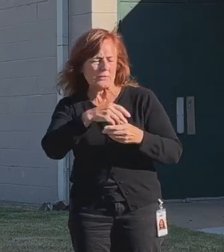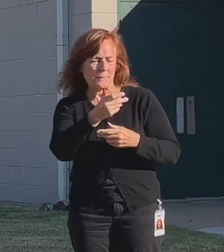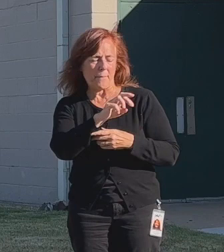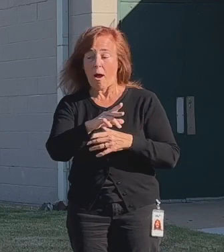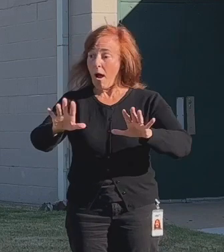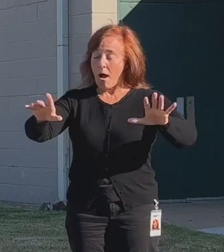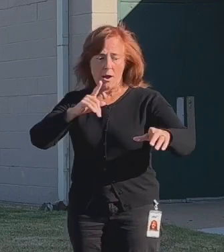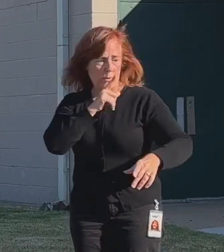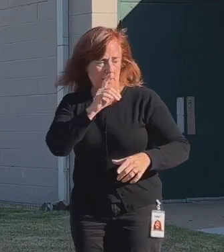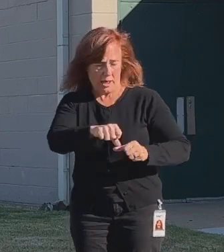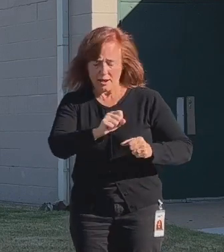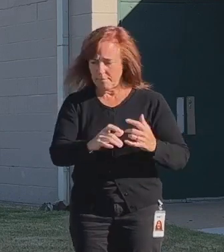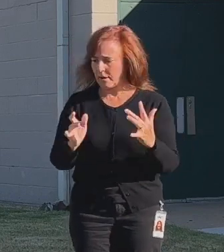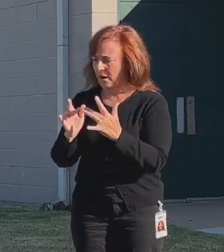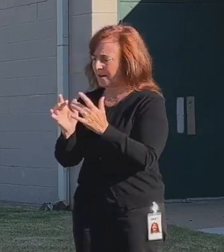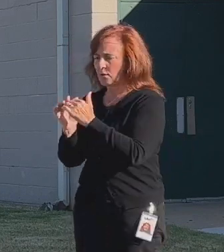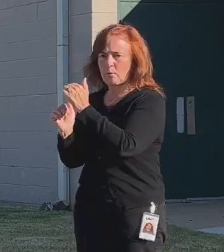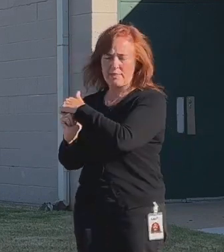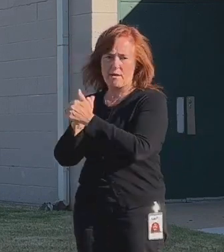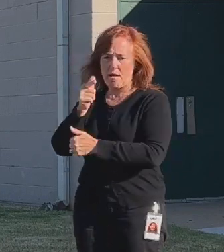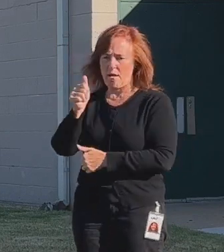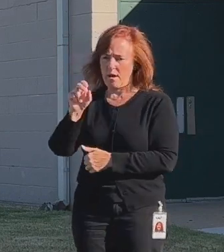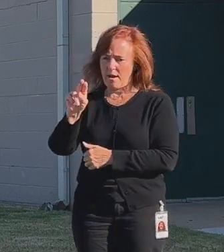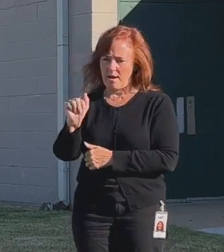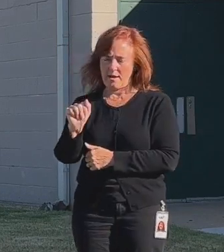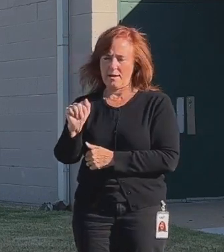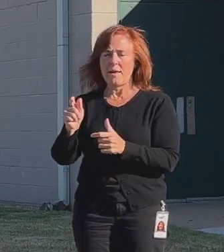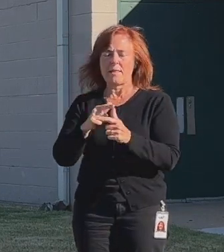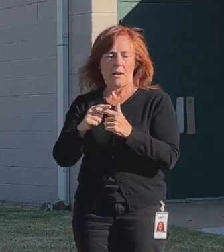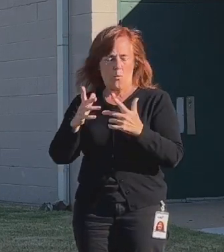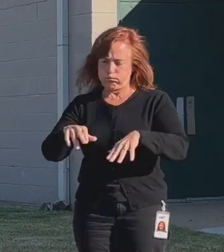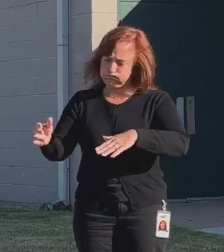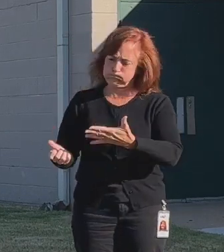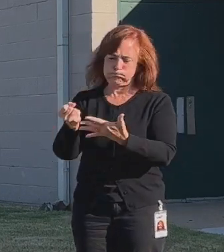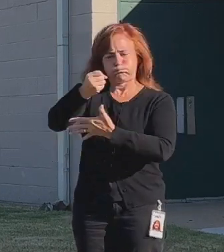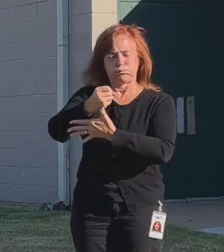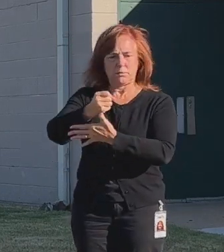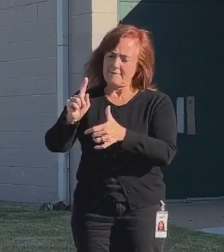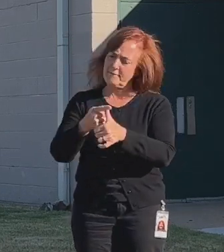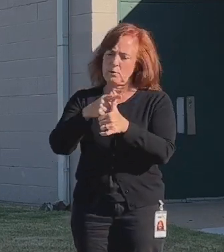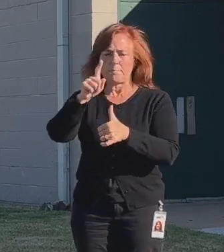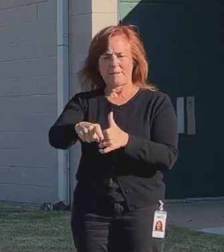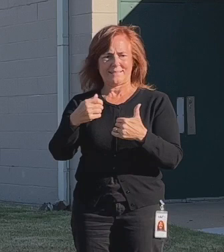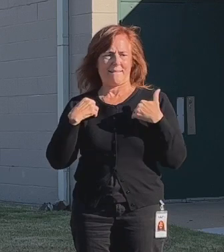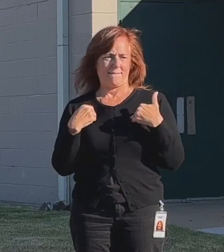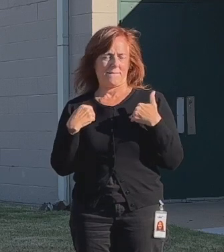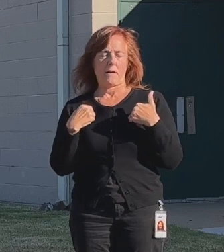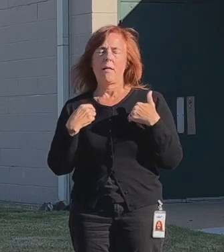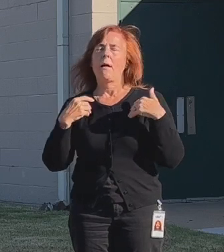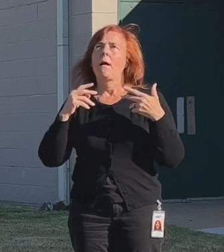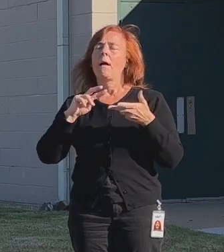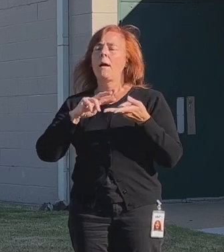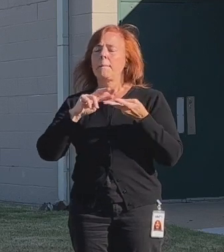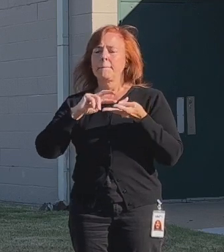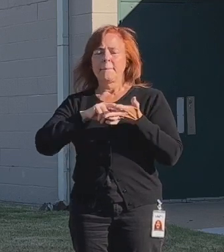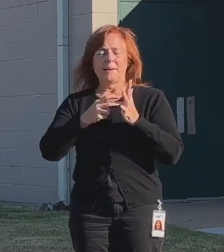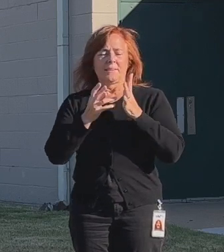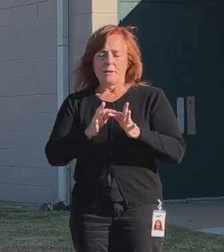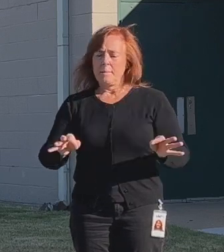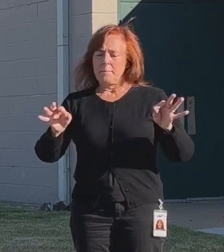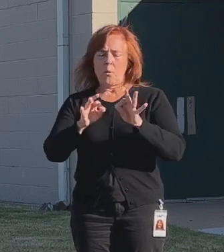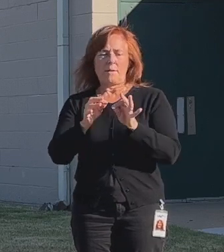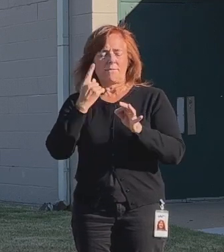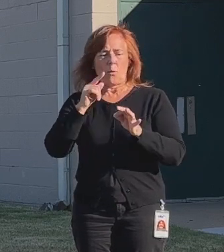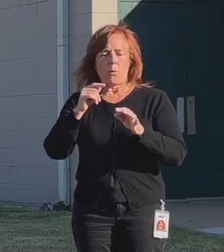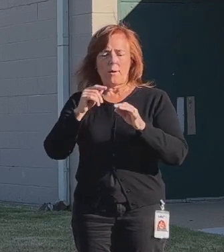wasted no time putting me in contact with Ana, who put this need on her priority list. It means the world as a parent of a disabled